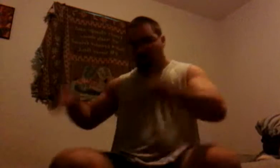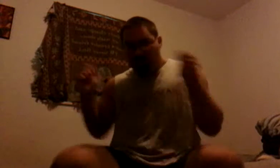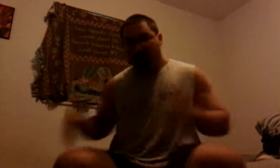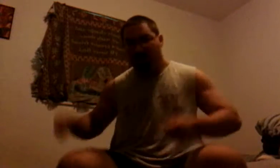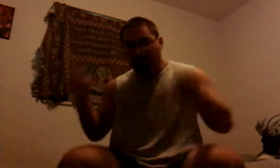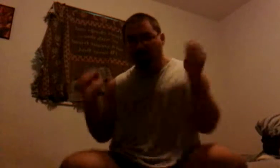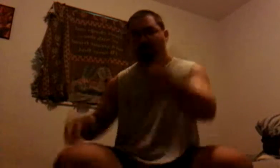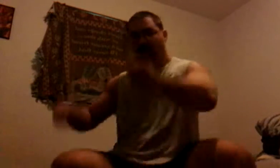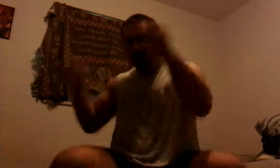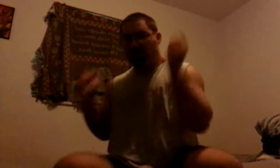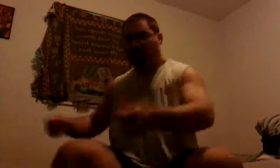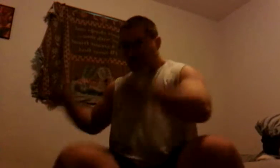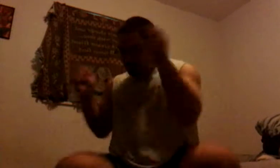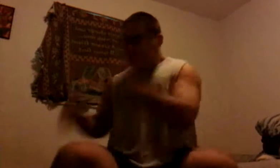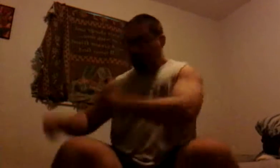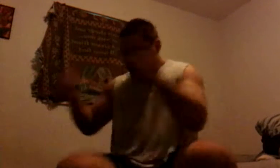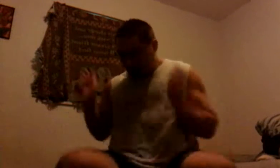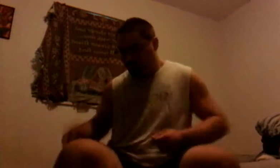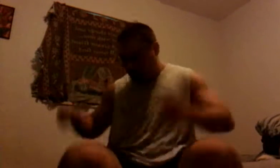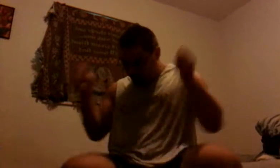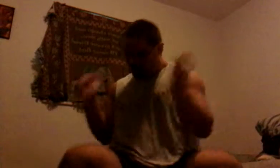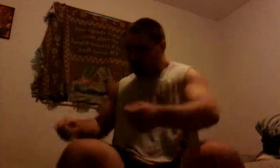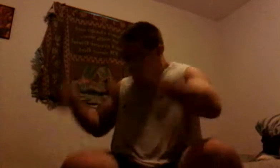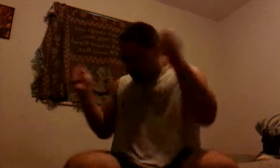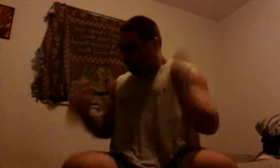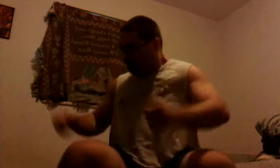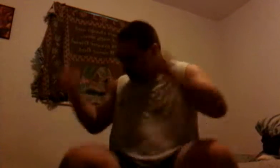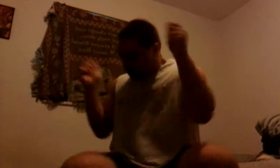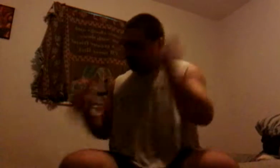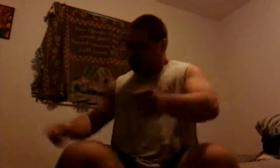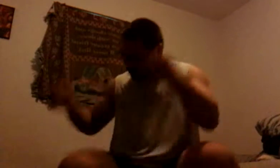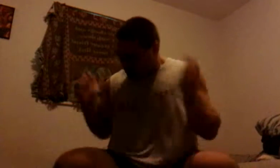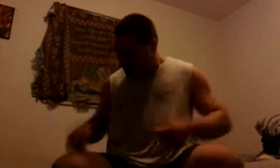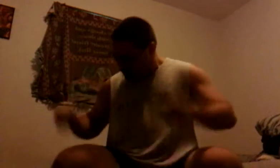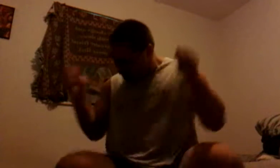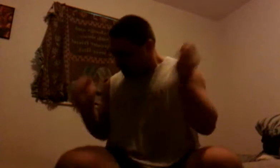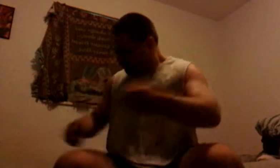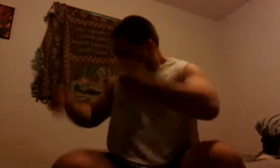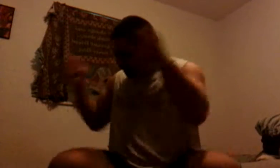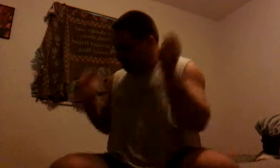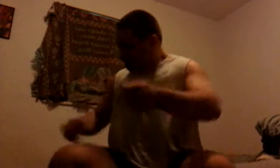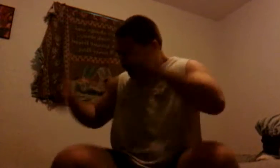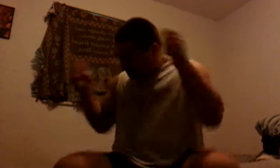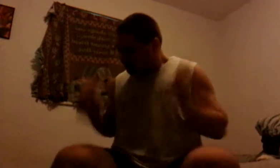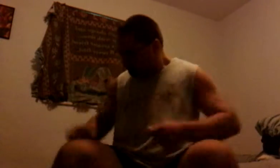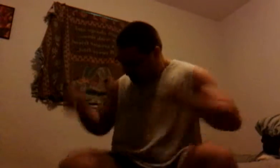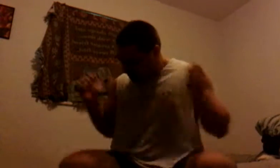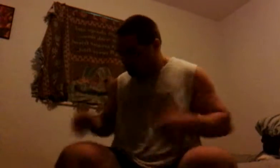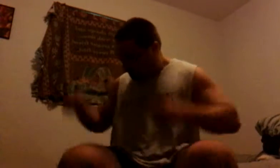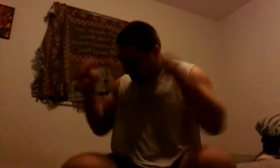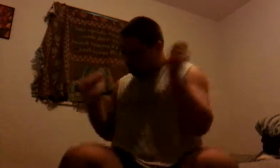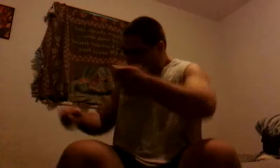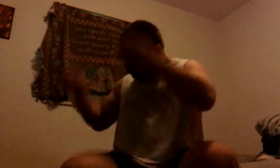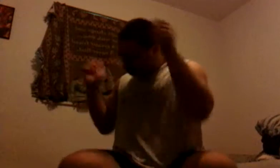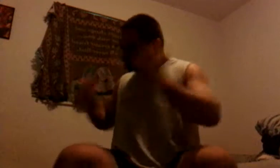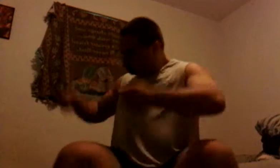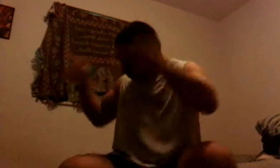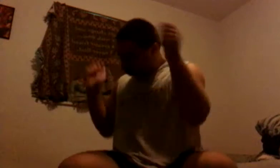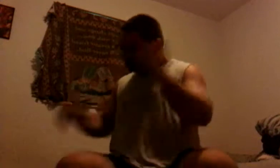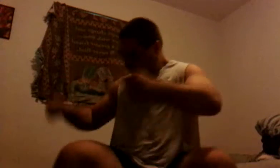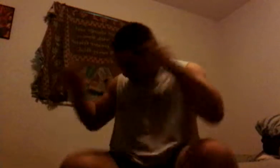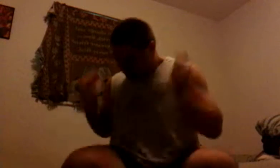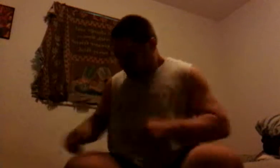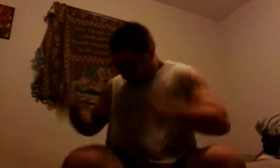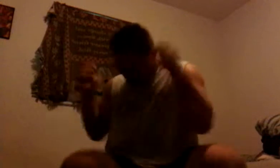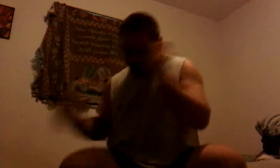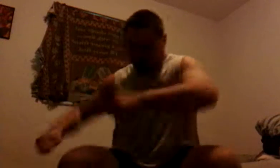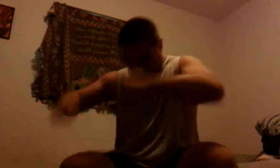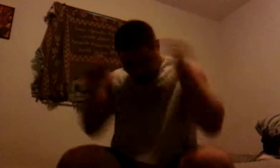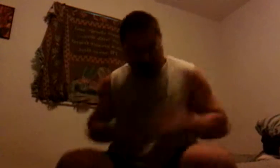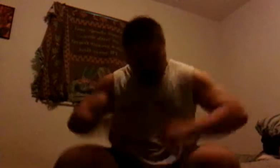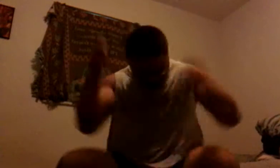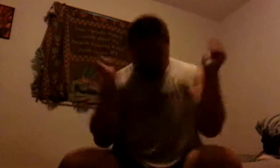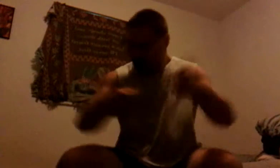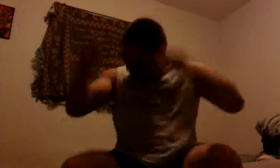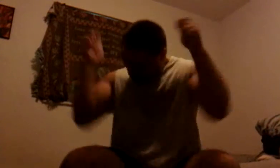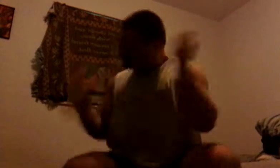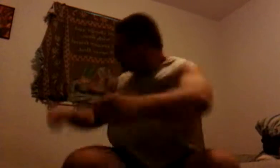wrong The time I walked in the wrong direction There's always someone fucking hanging on Can anybody